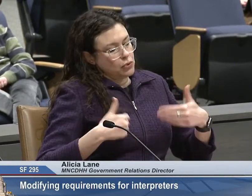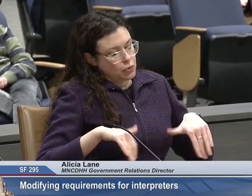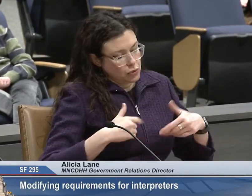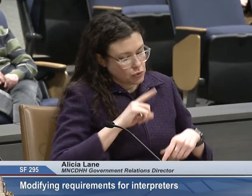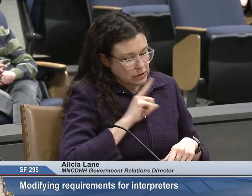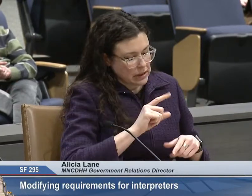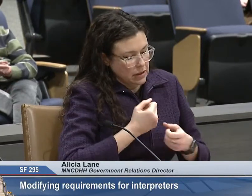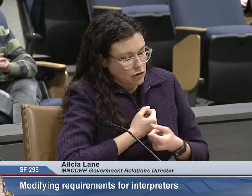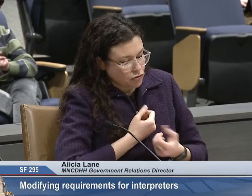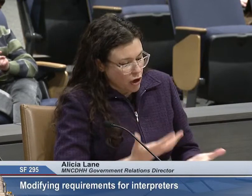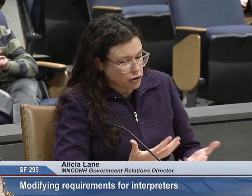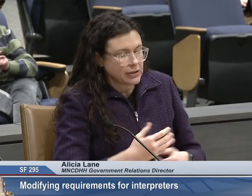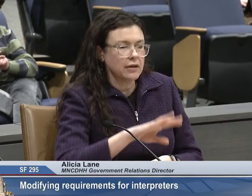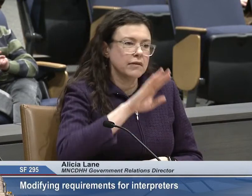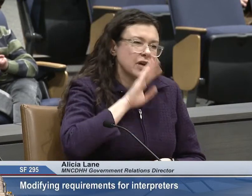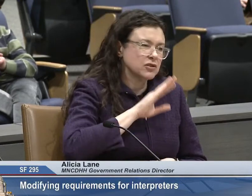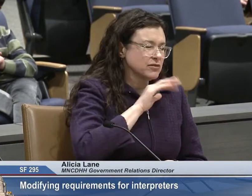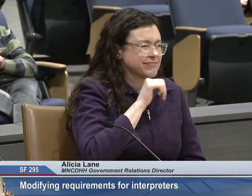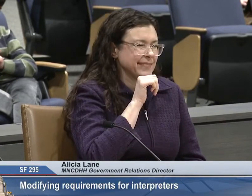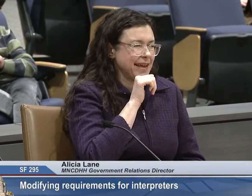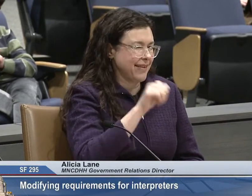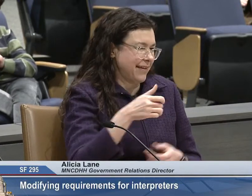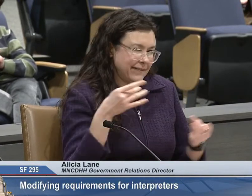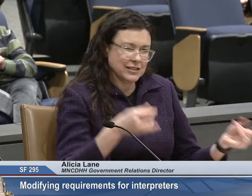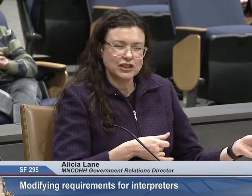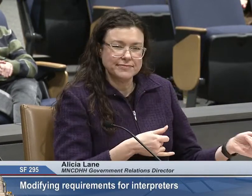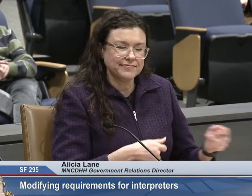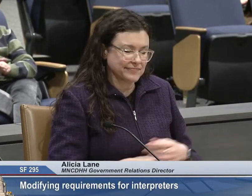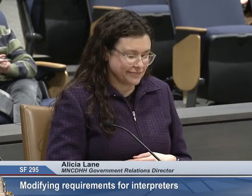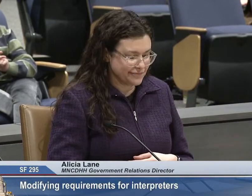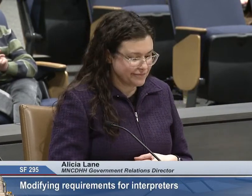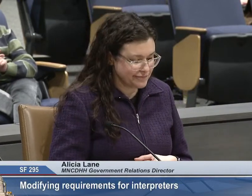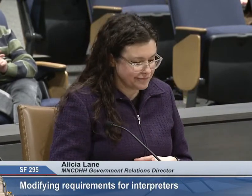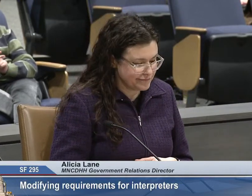end was exhausting, frustrating, and inefficient.